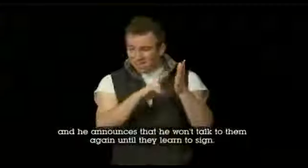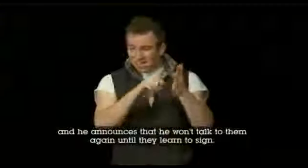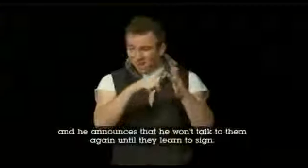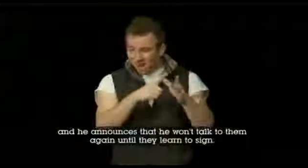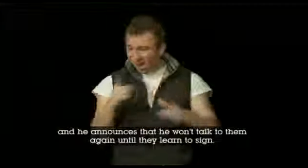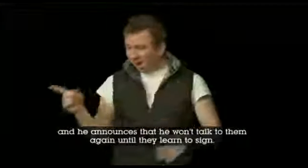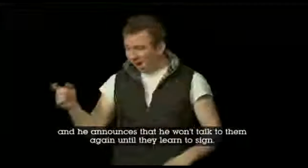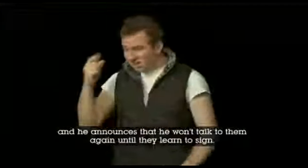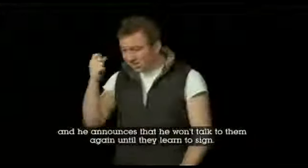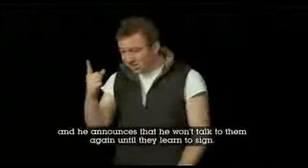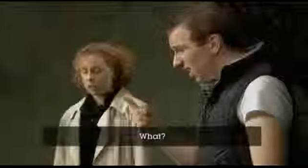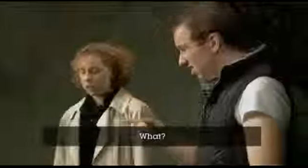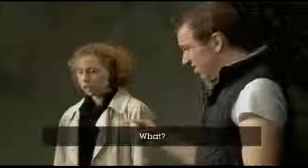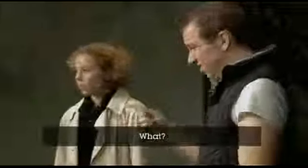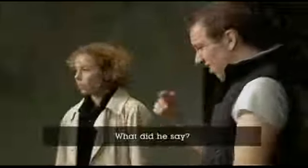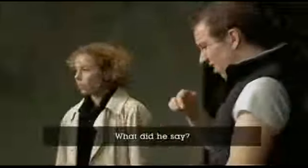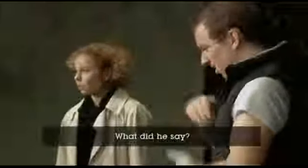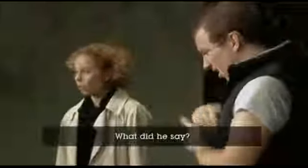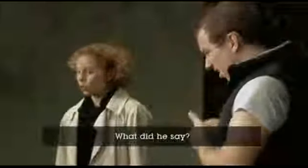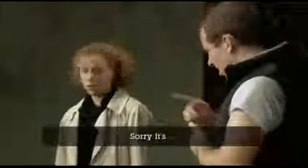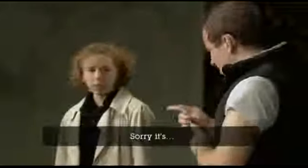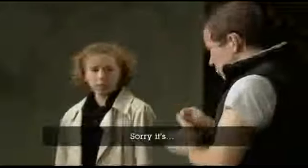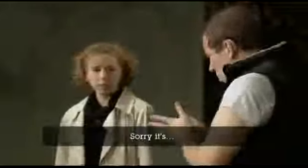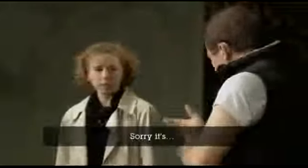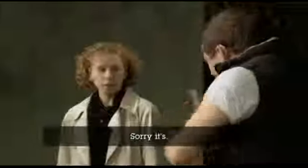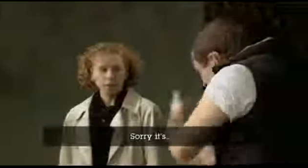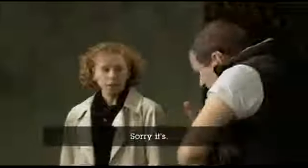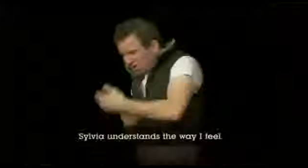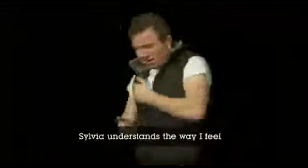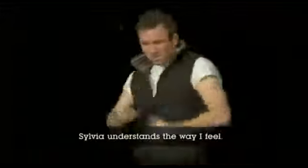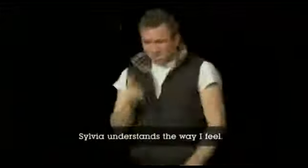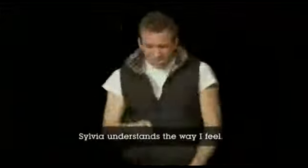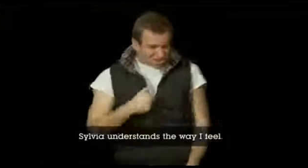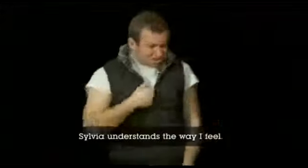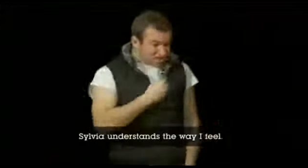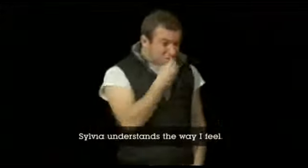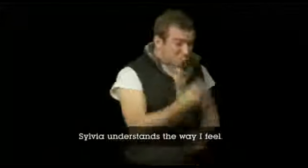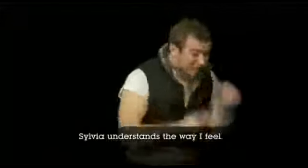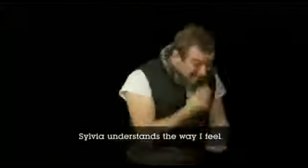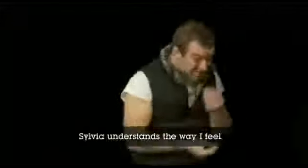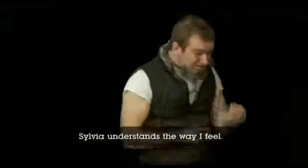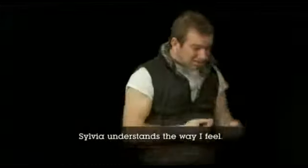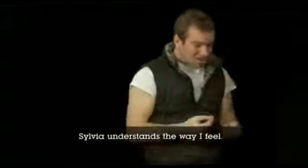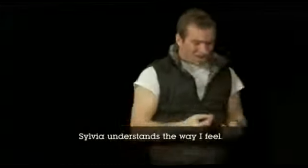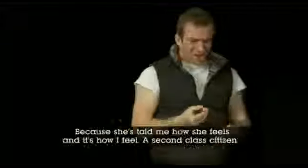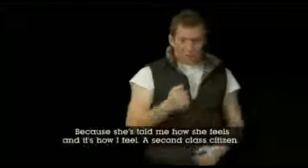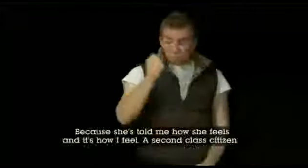silent son. What? What did he say? Sorry, it's... Sylvia understands the way I feel because